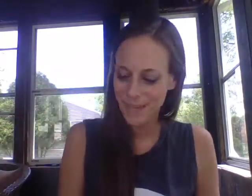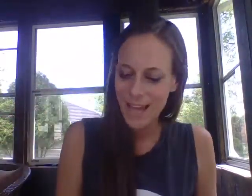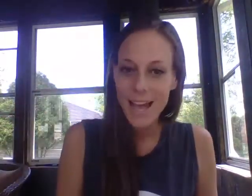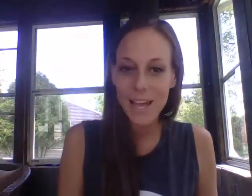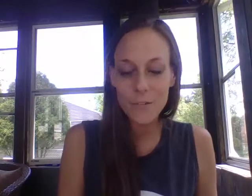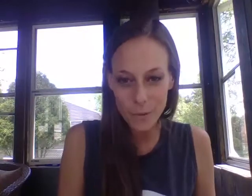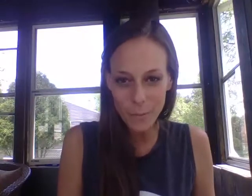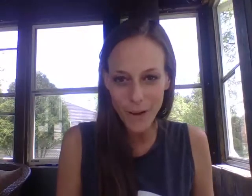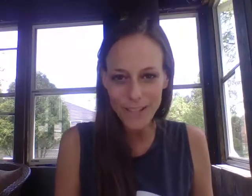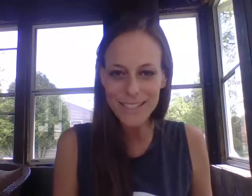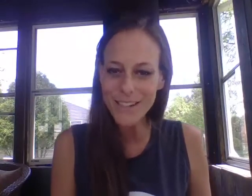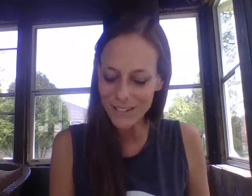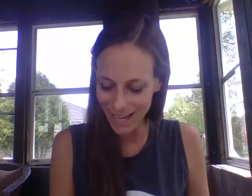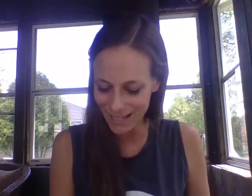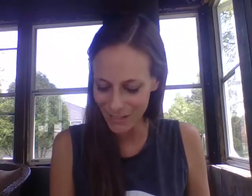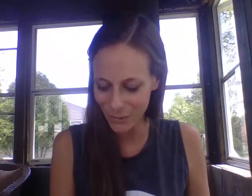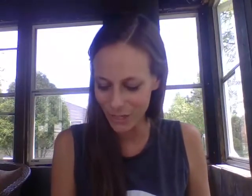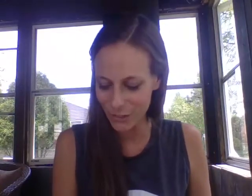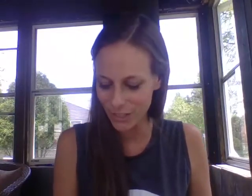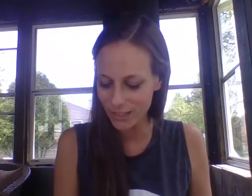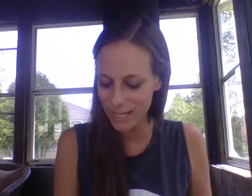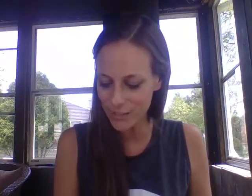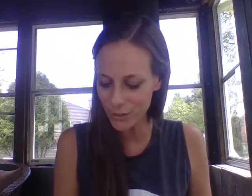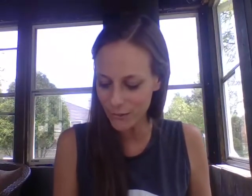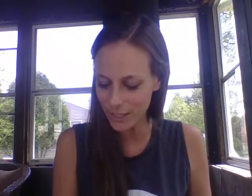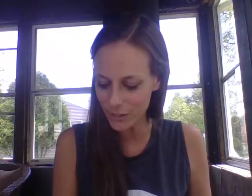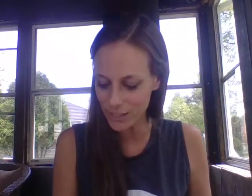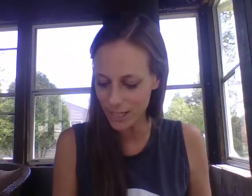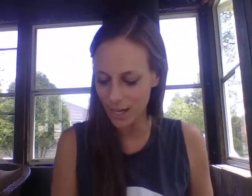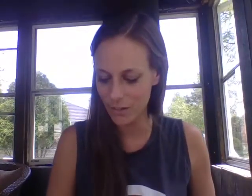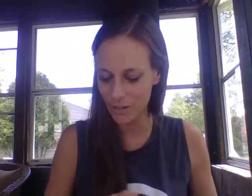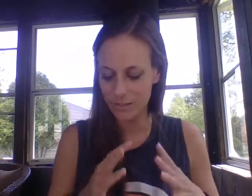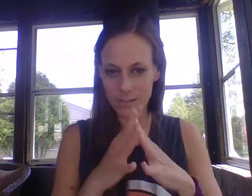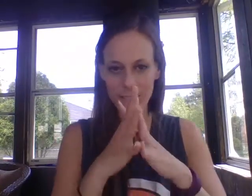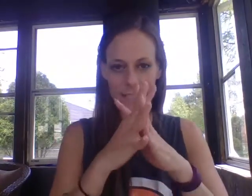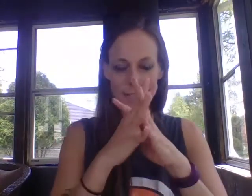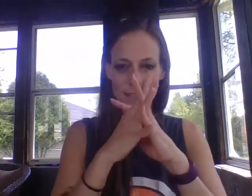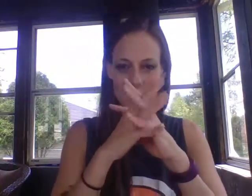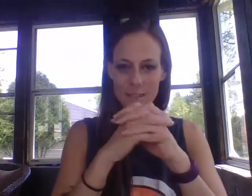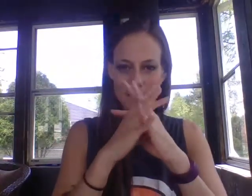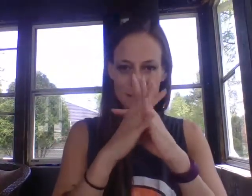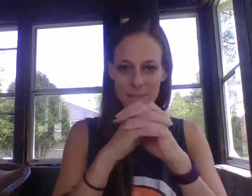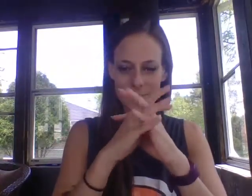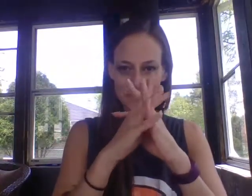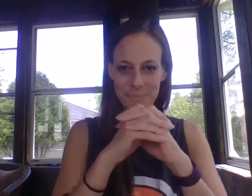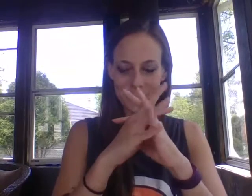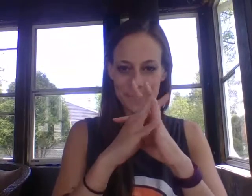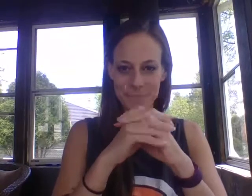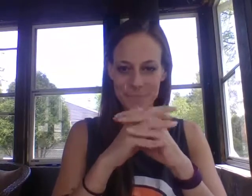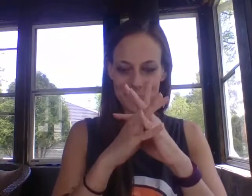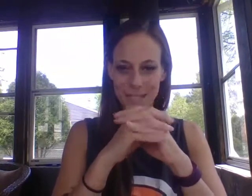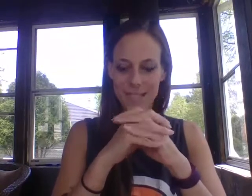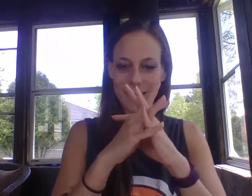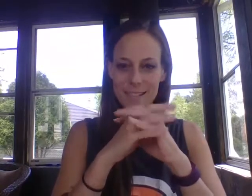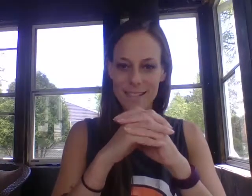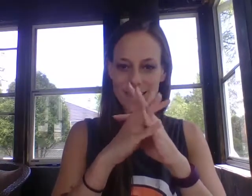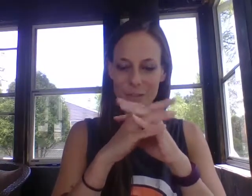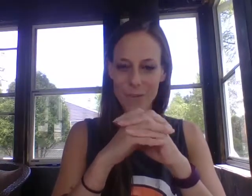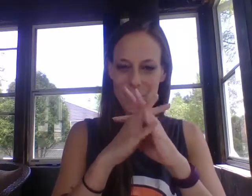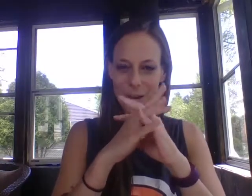and football is our last one you're gonna lace your fingers together like this like the laces on the football